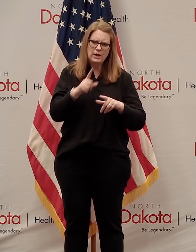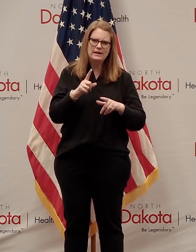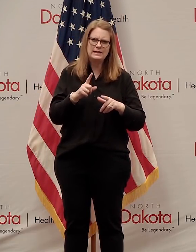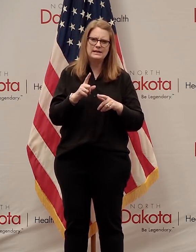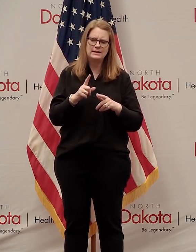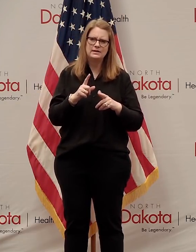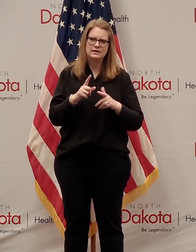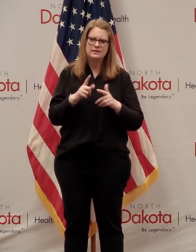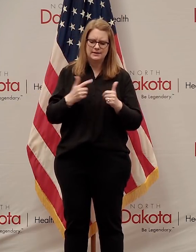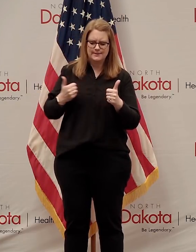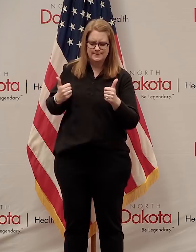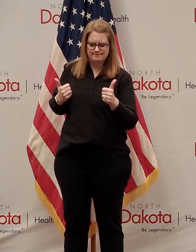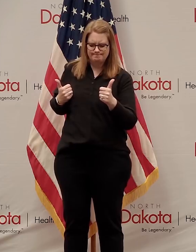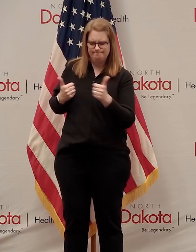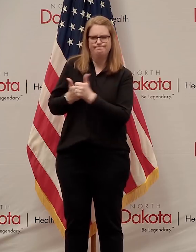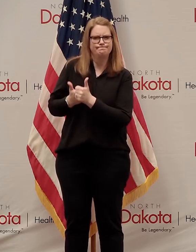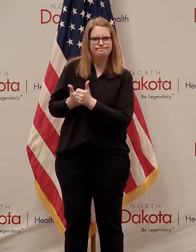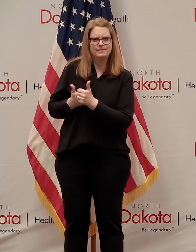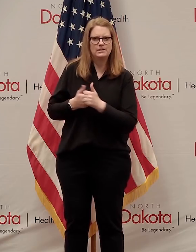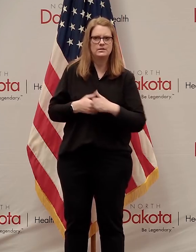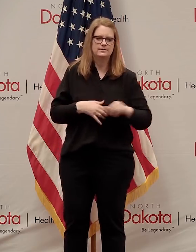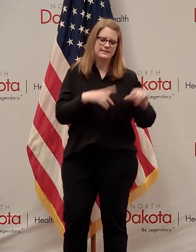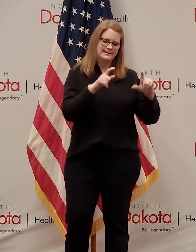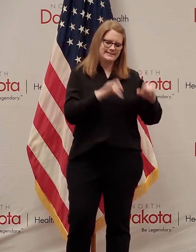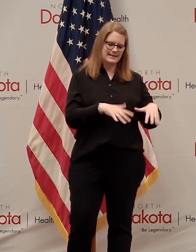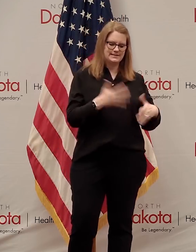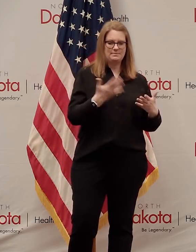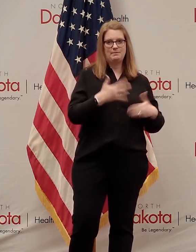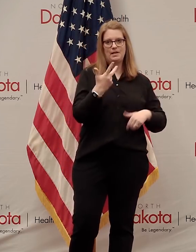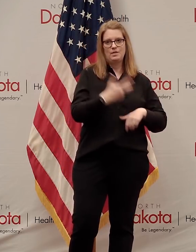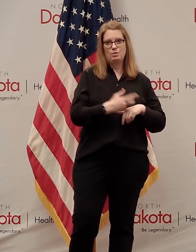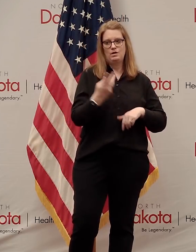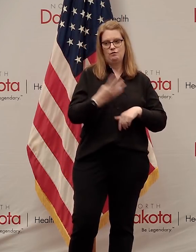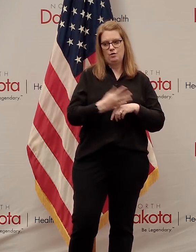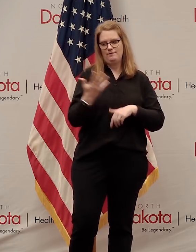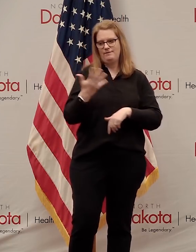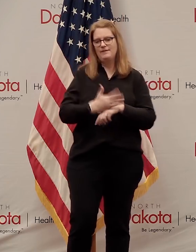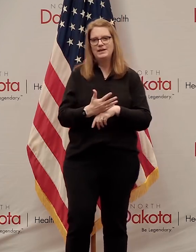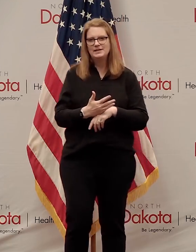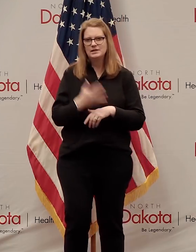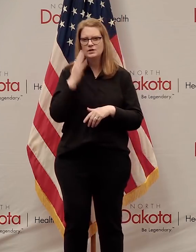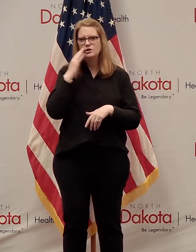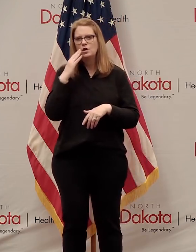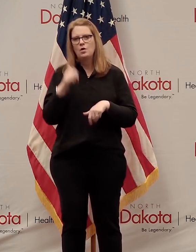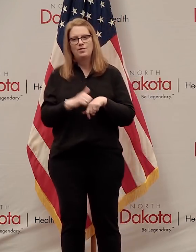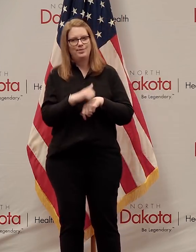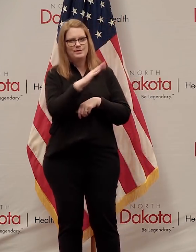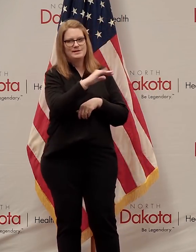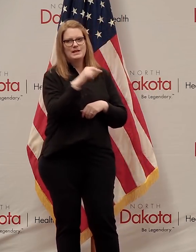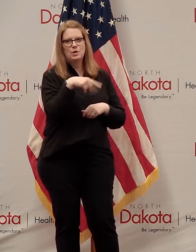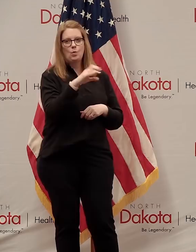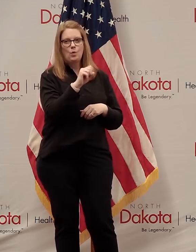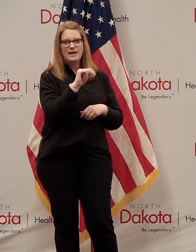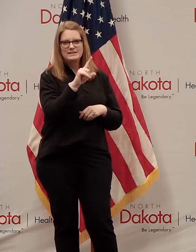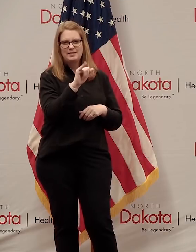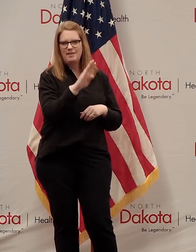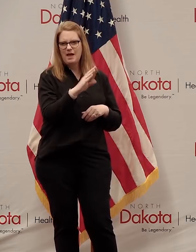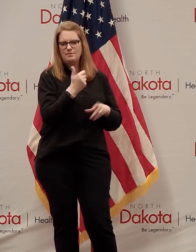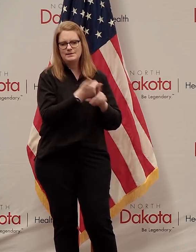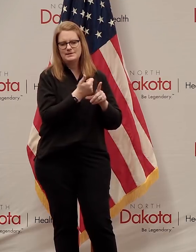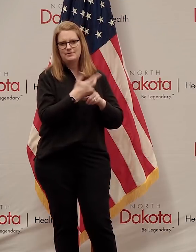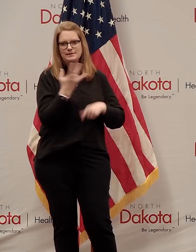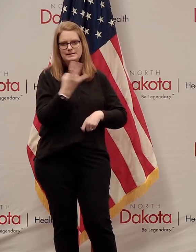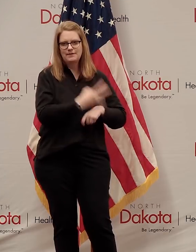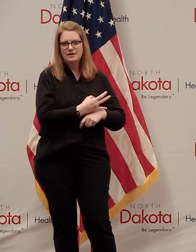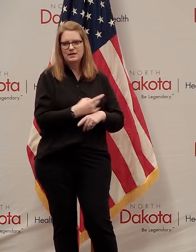tightened up the lag time. There used to be take a test and it might have been three, four, five. Those ones to quest lab took seven days. We're getting everything turned around in